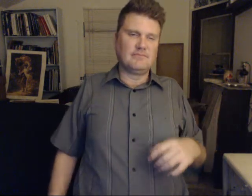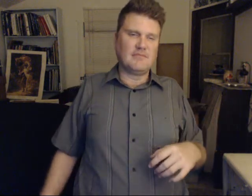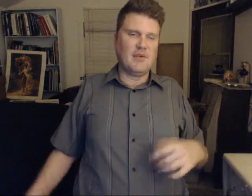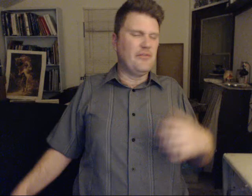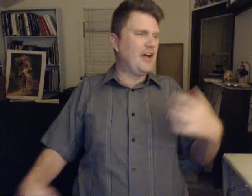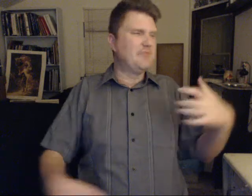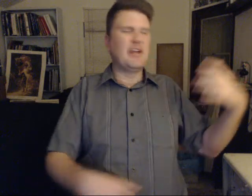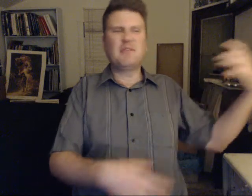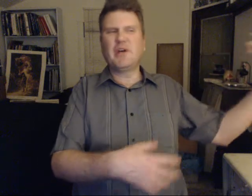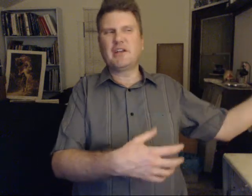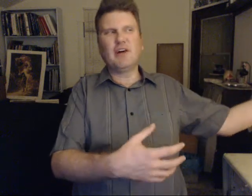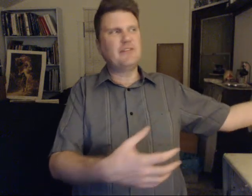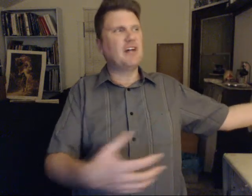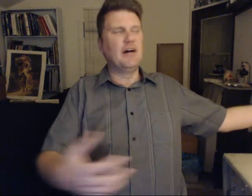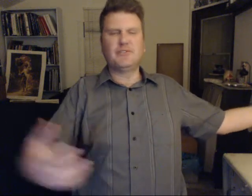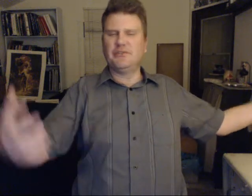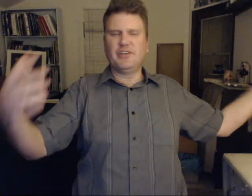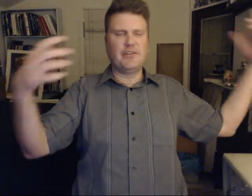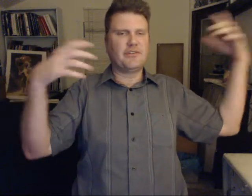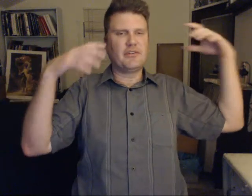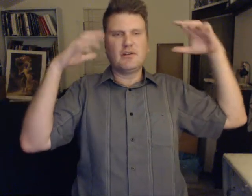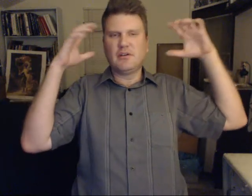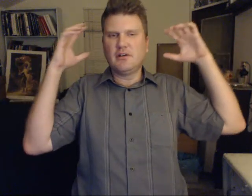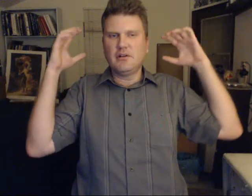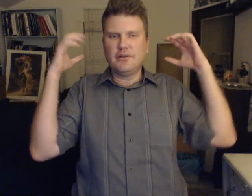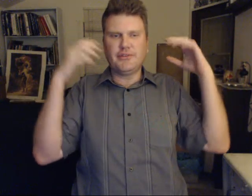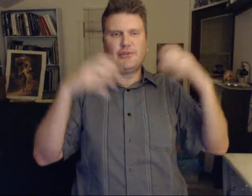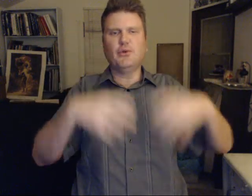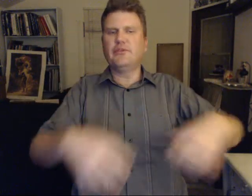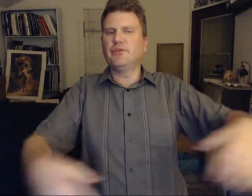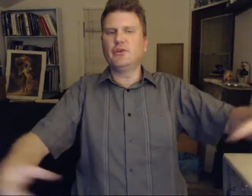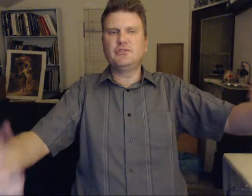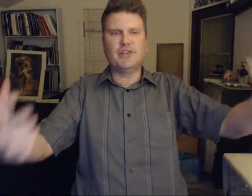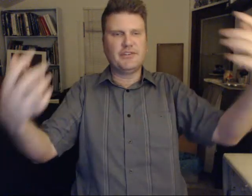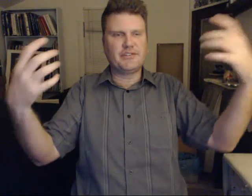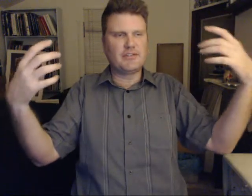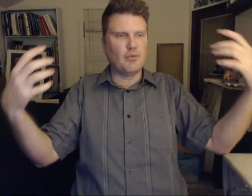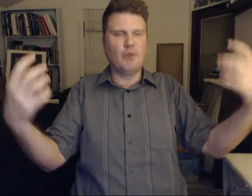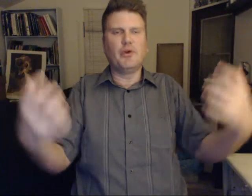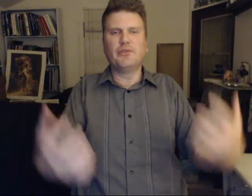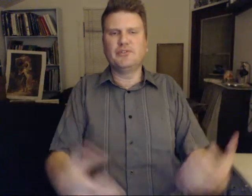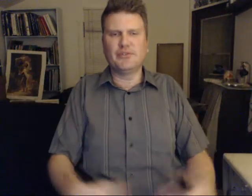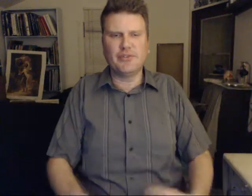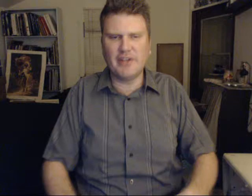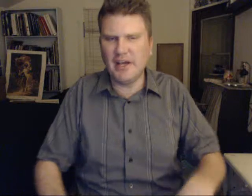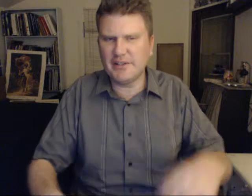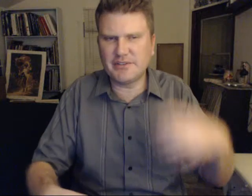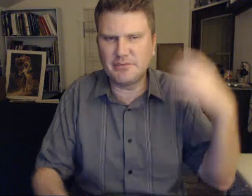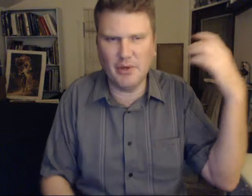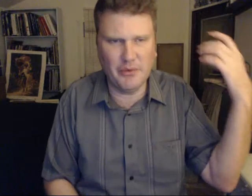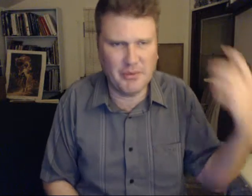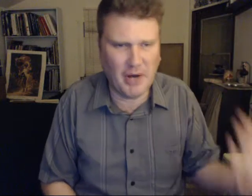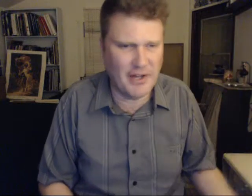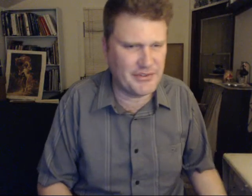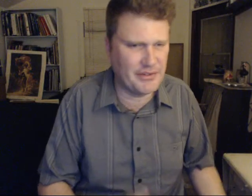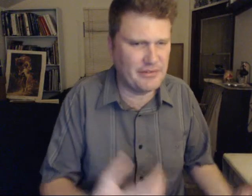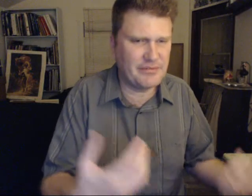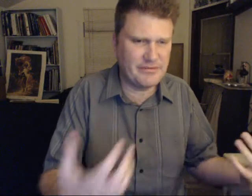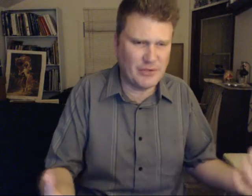We've had many, many lifetimes of just, the two of you, just Romeo and Juliet, but with a positive flow